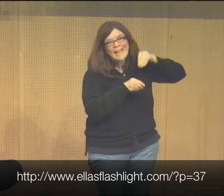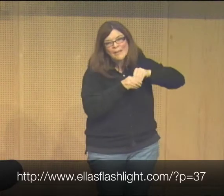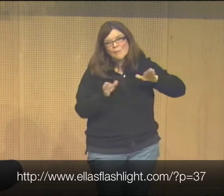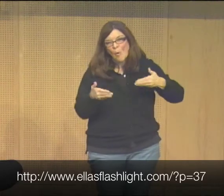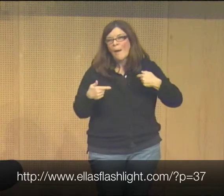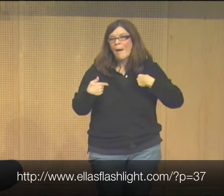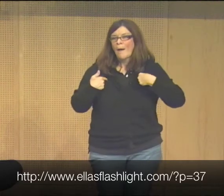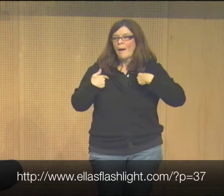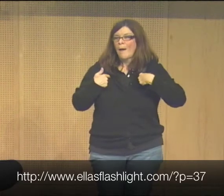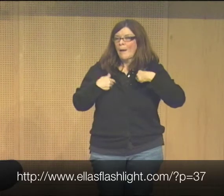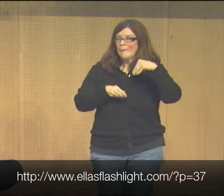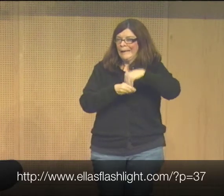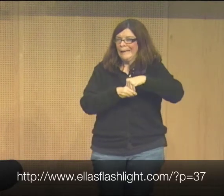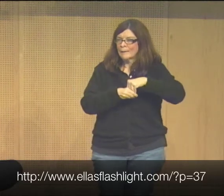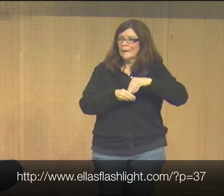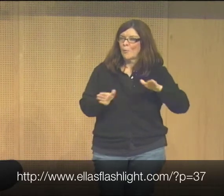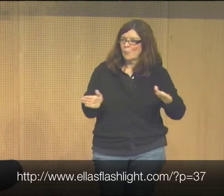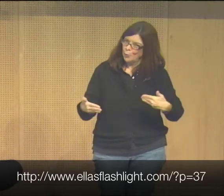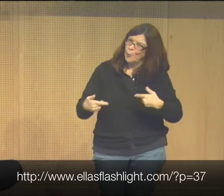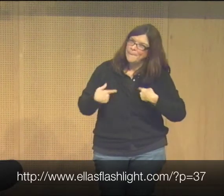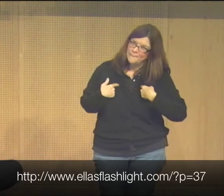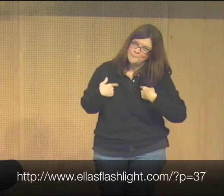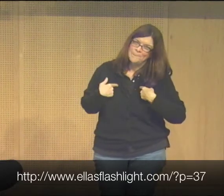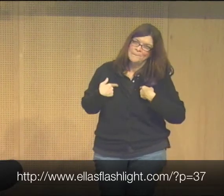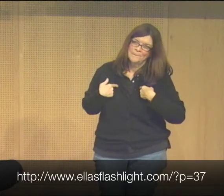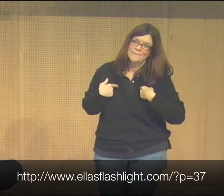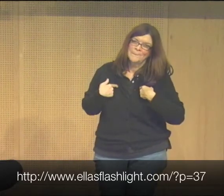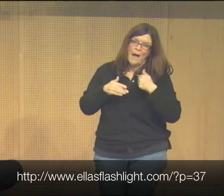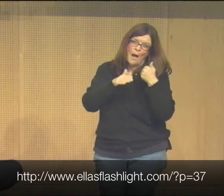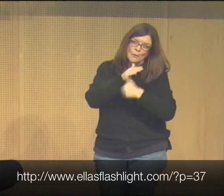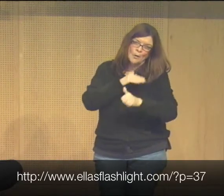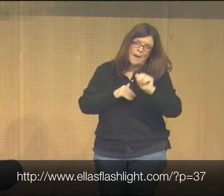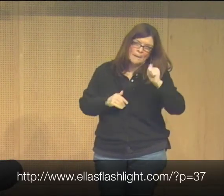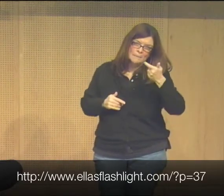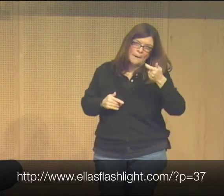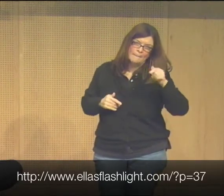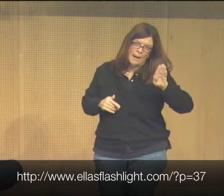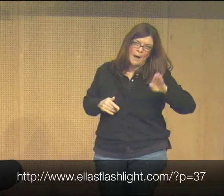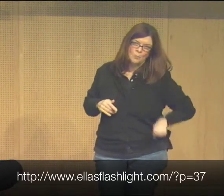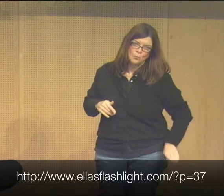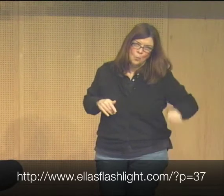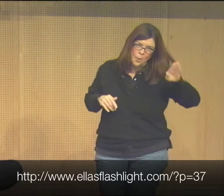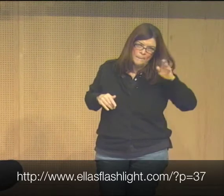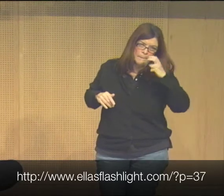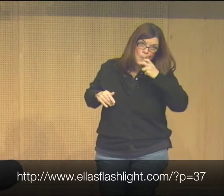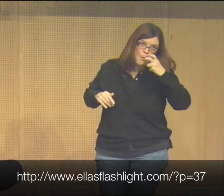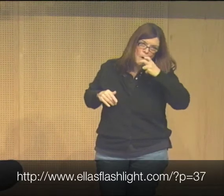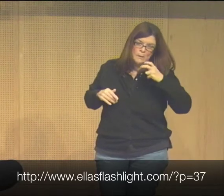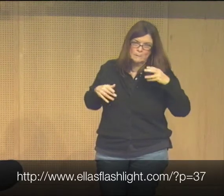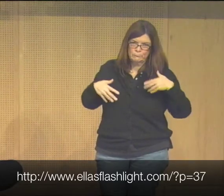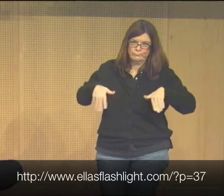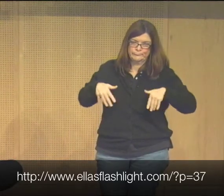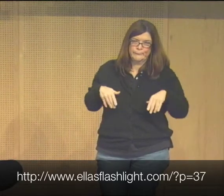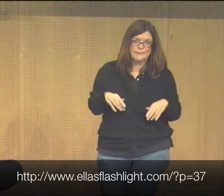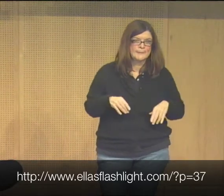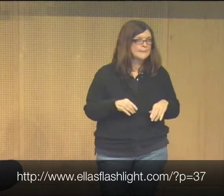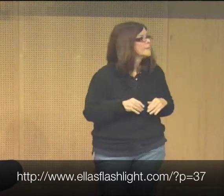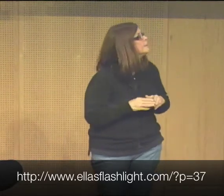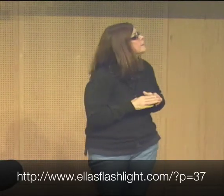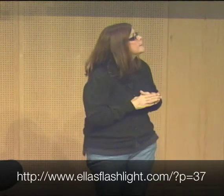paying homage to that. So the elephant in the room. Now, I'm in the room. I'm in the room. And sometimes, as I grew up, I was under the auspices of